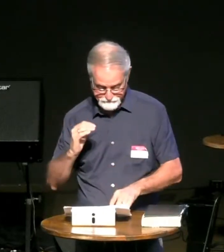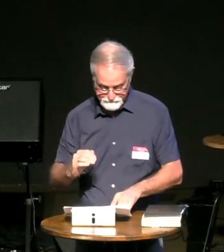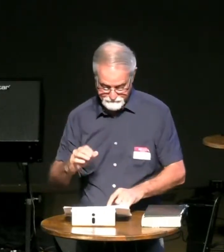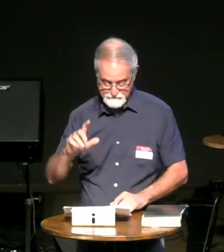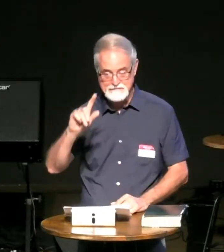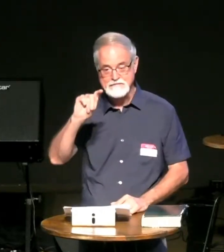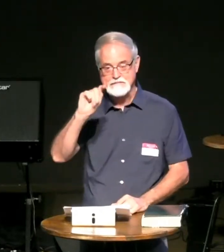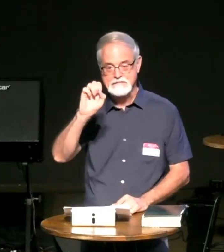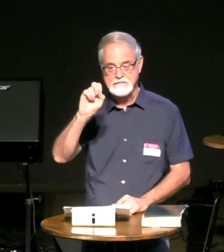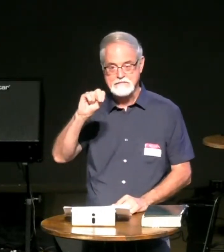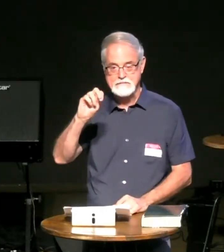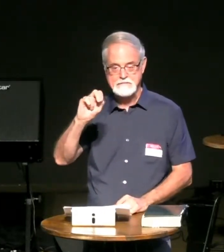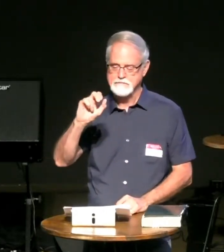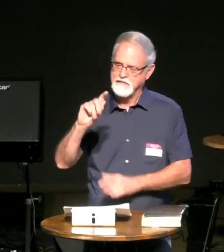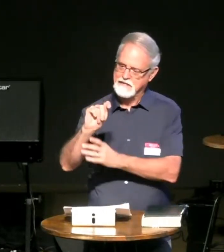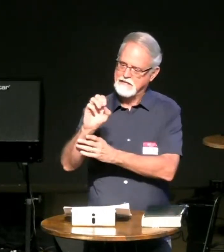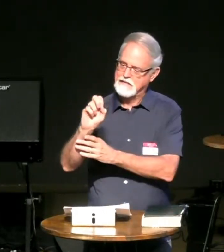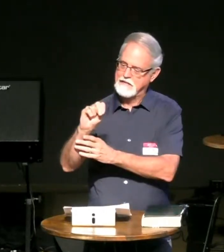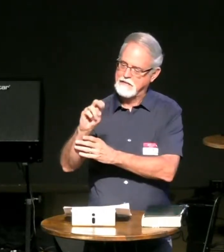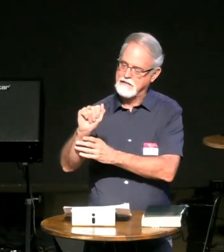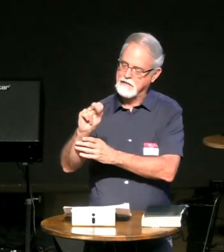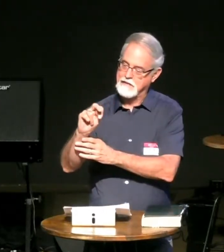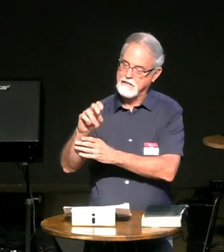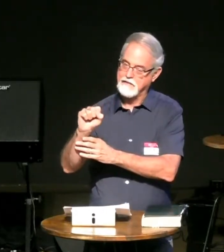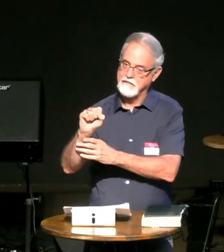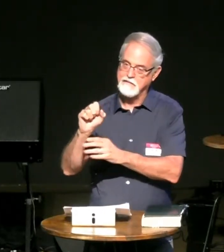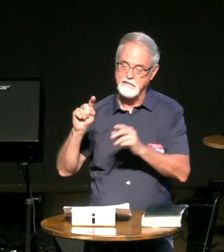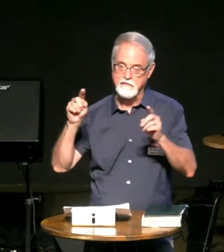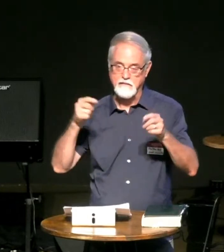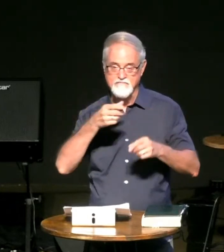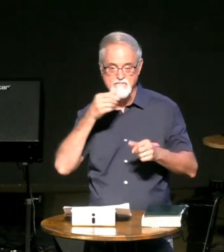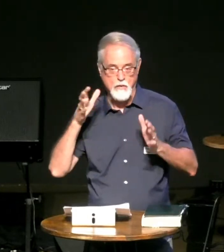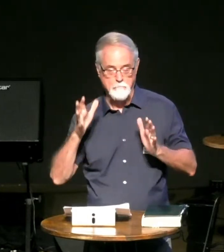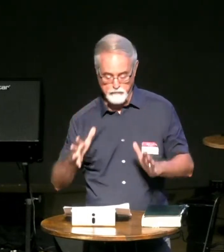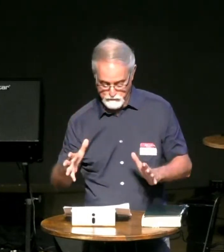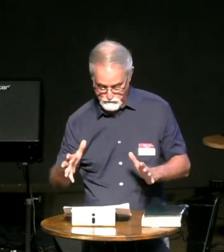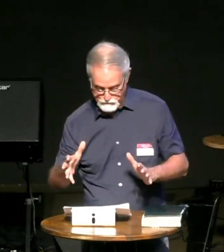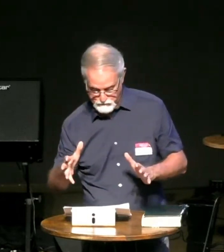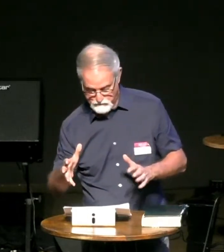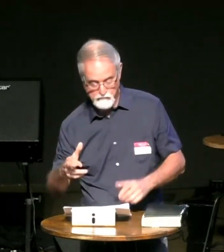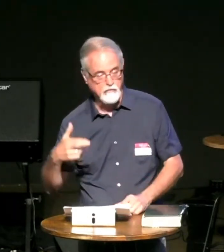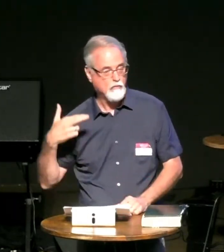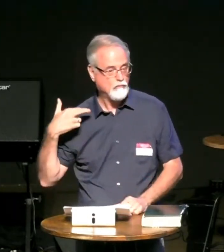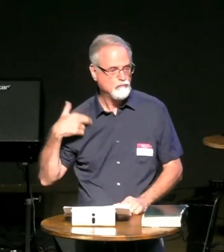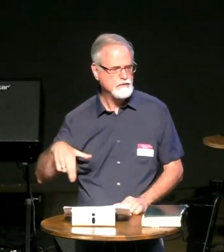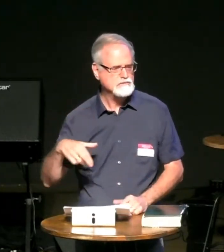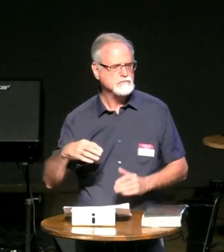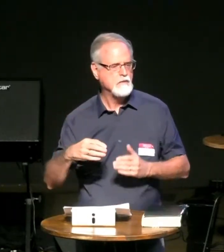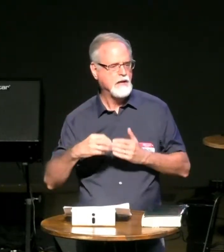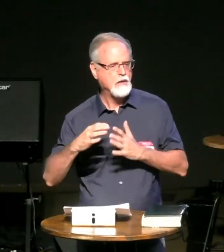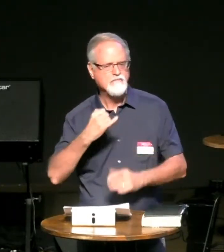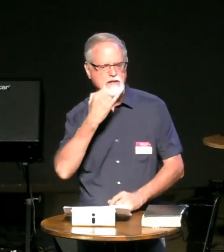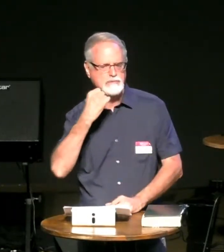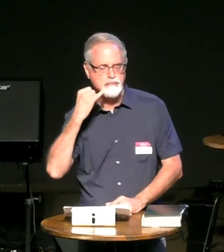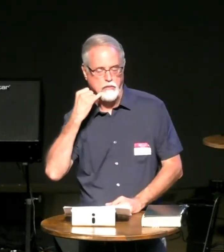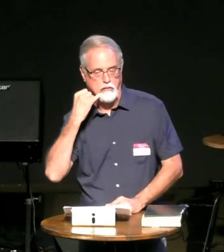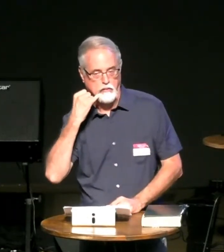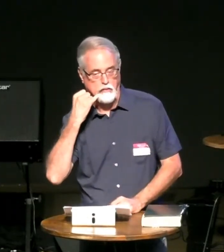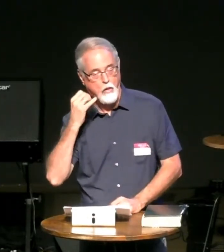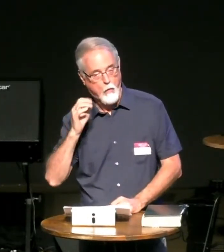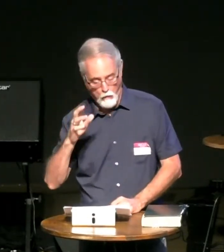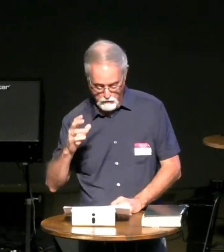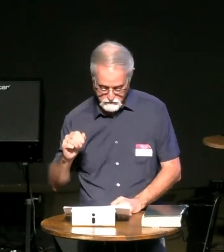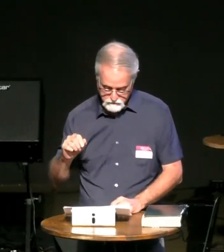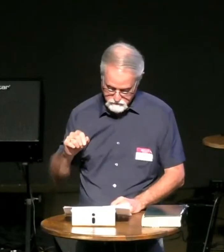and the anointing that they had from god the tenants or the farmers they would have been the religious